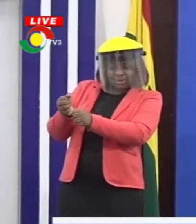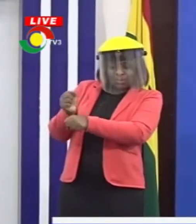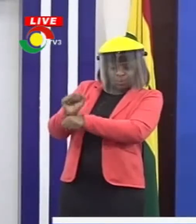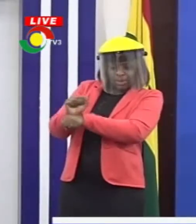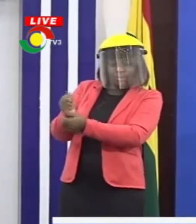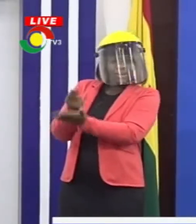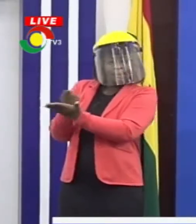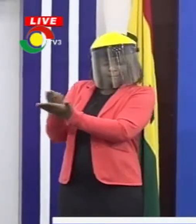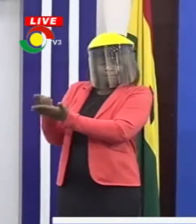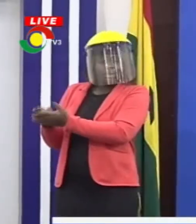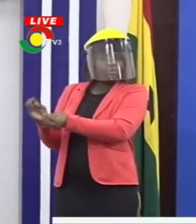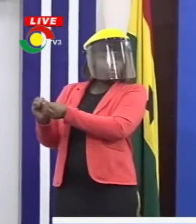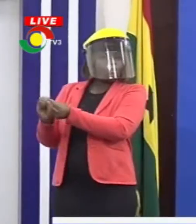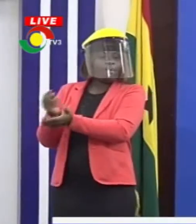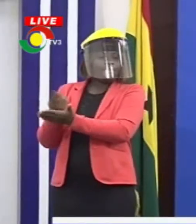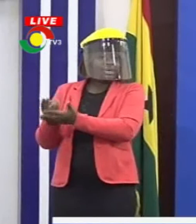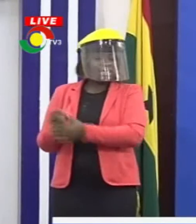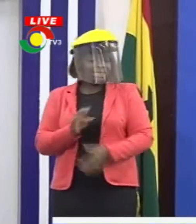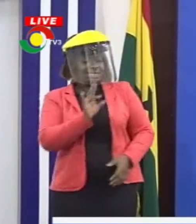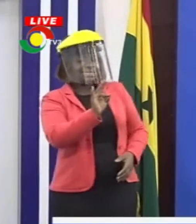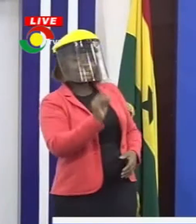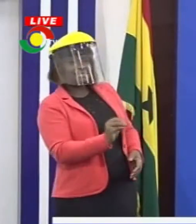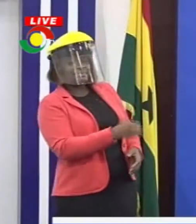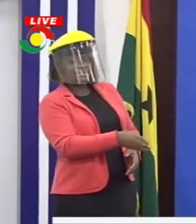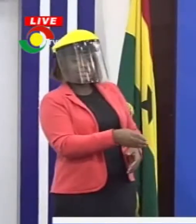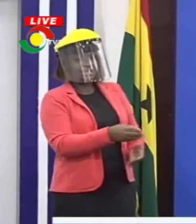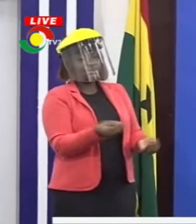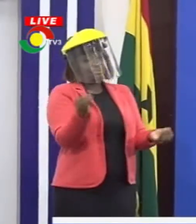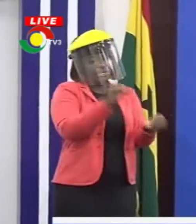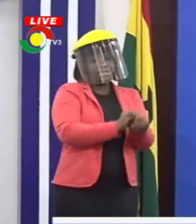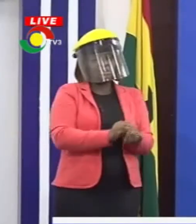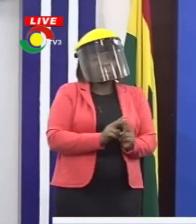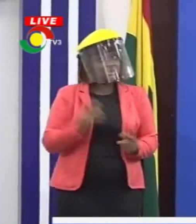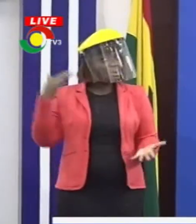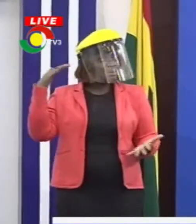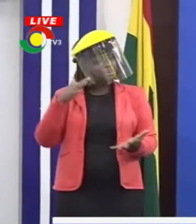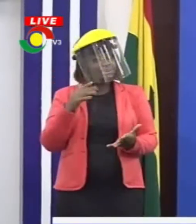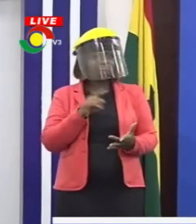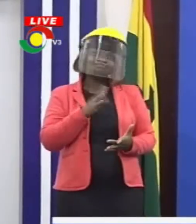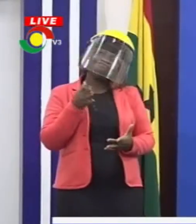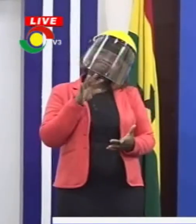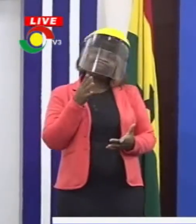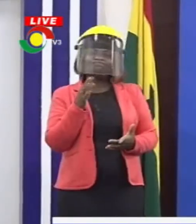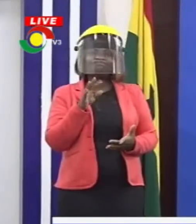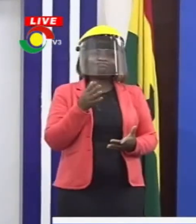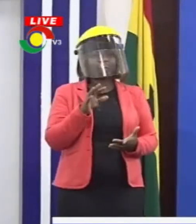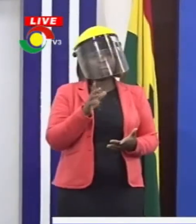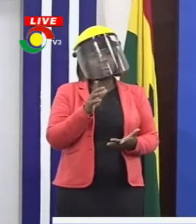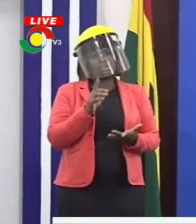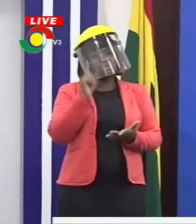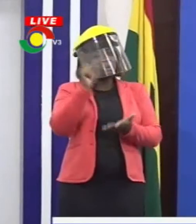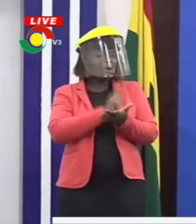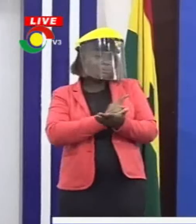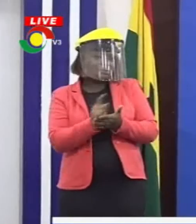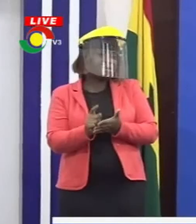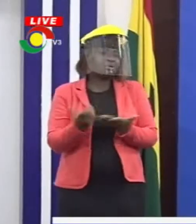in Kumasi South. And then there's 70 plus beds in the two others. So we are hoping that within the next one